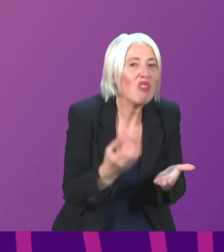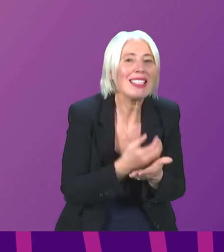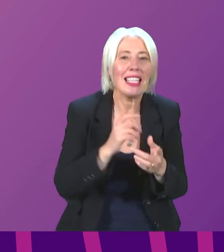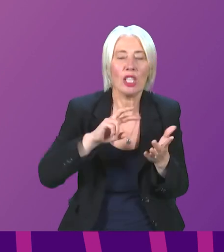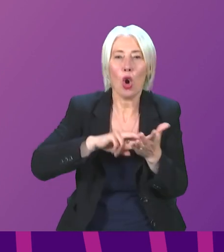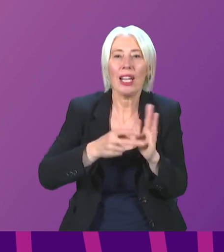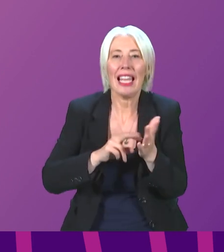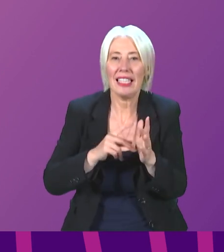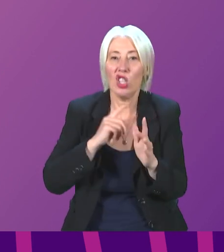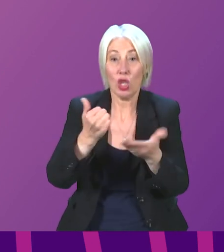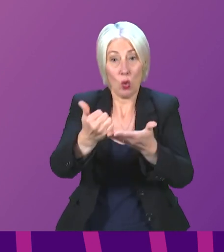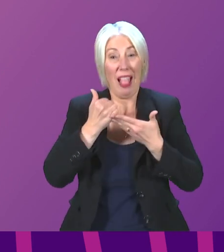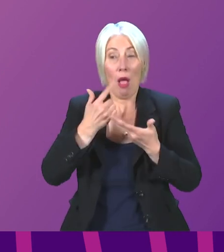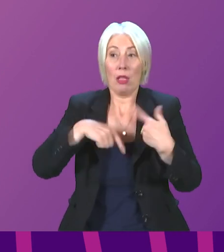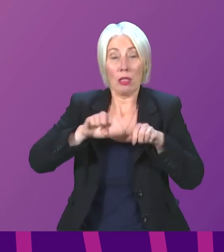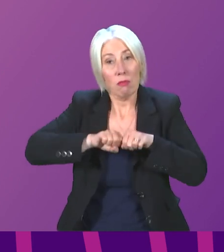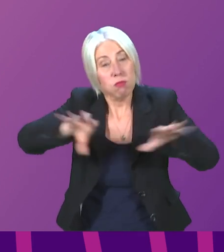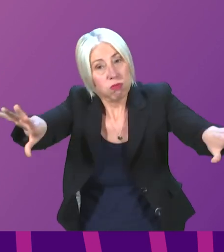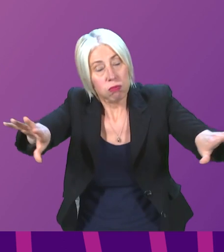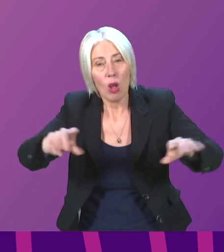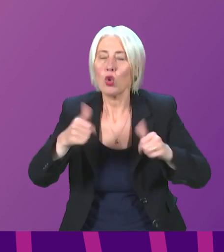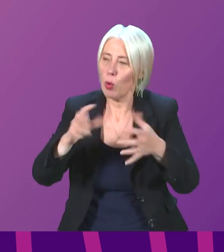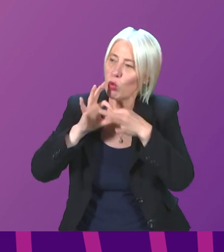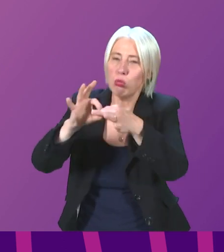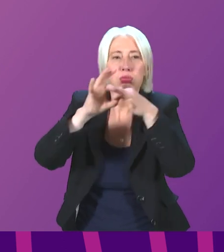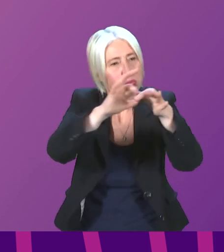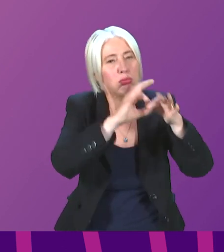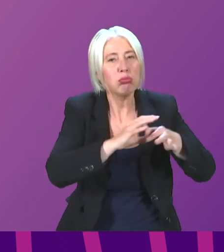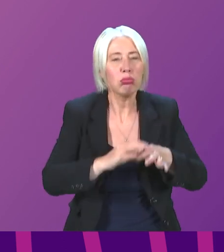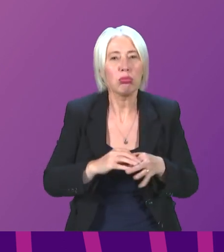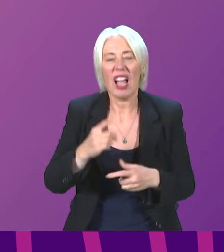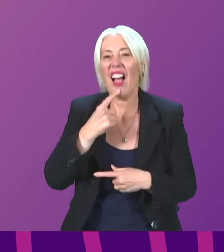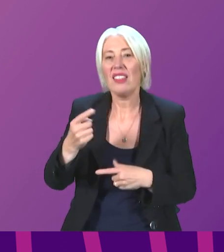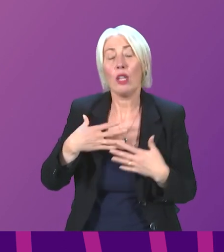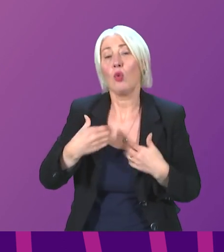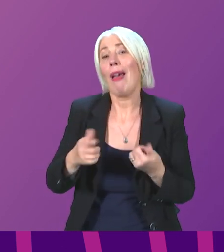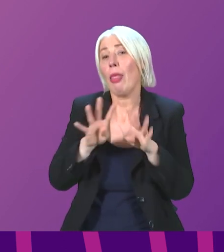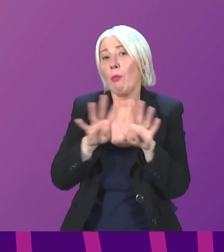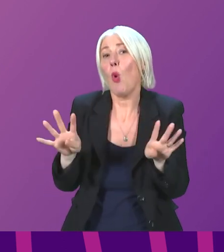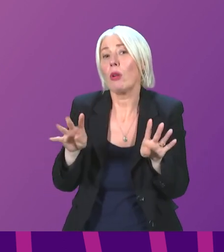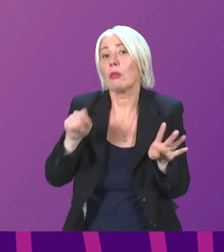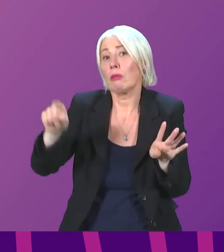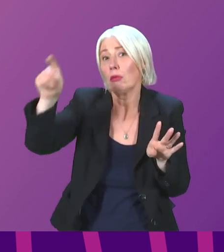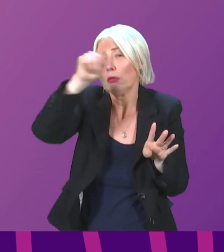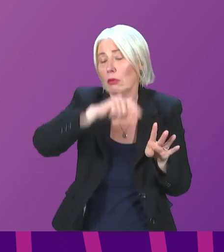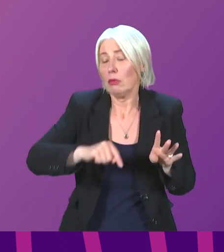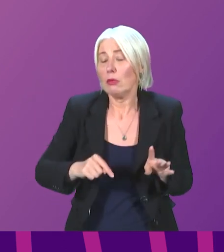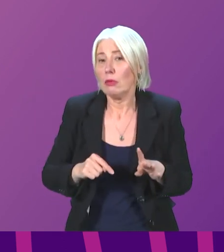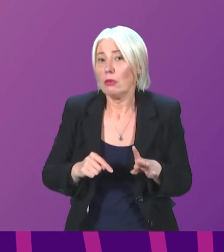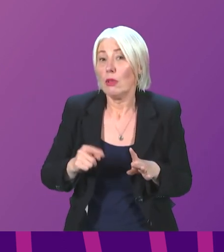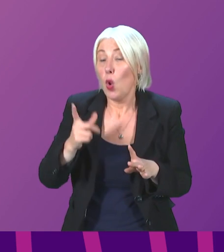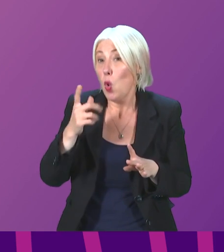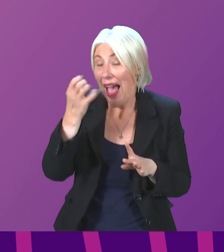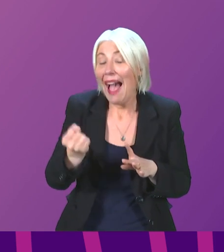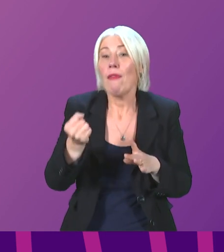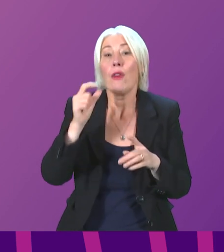assist us with that communication. And so there's good working going on. I have said to those health board areas that are hosting